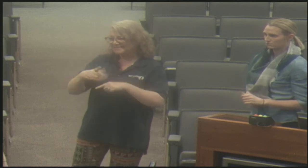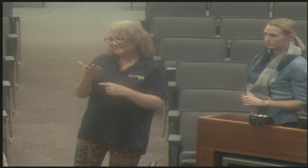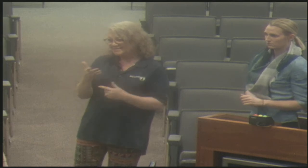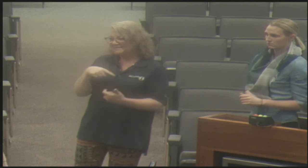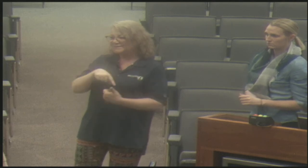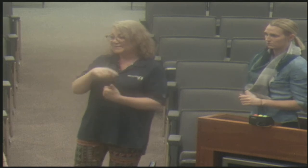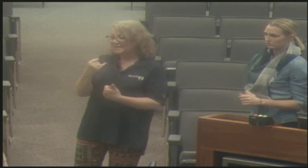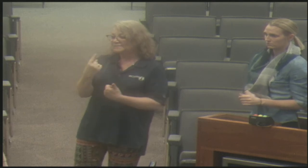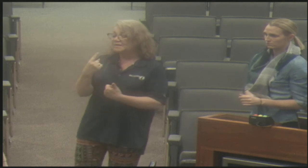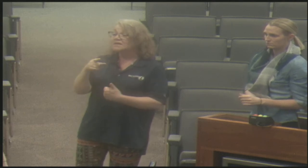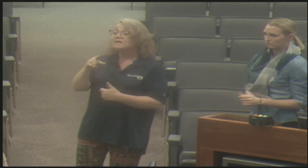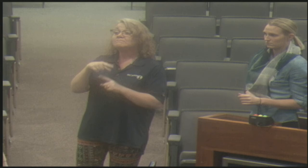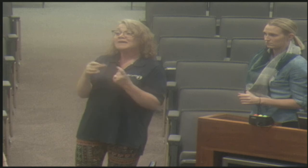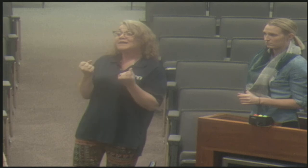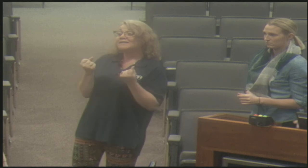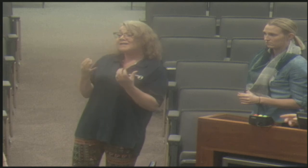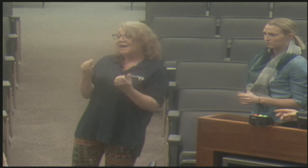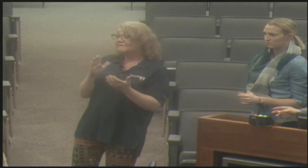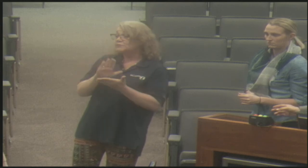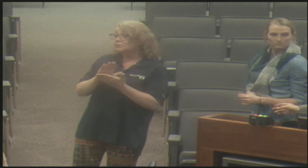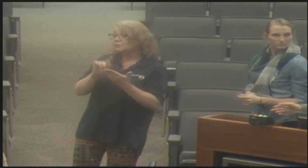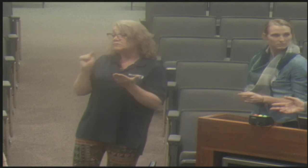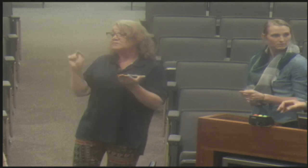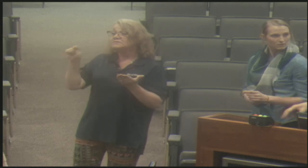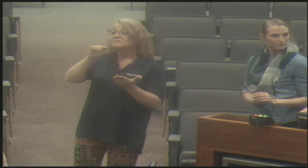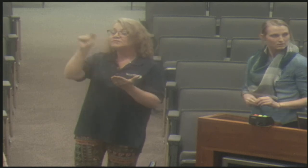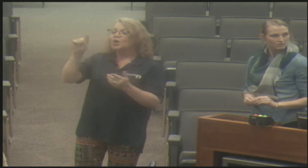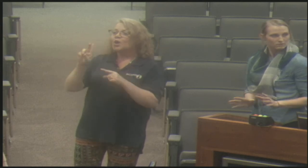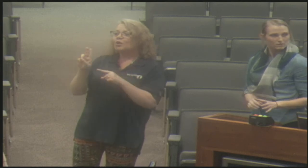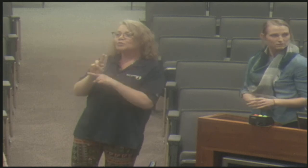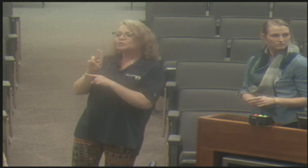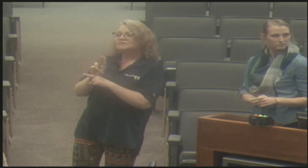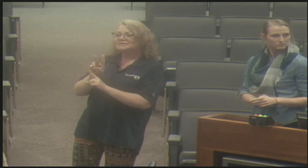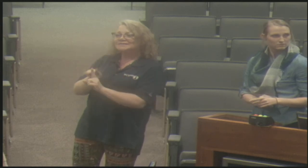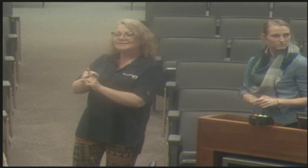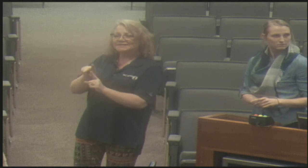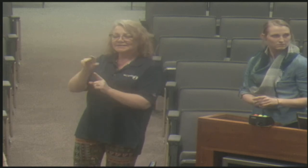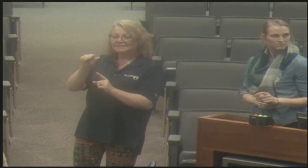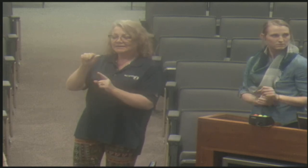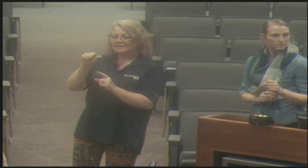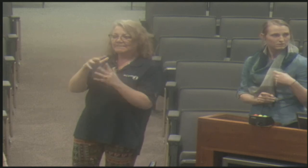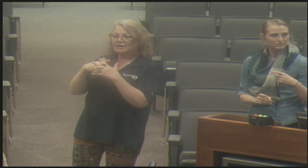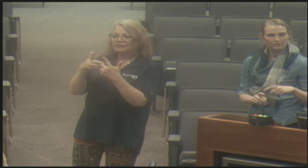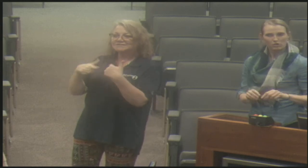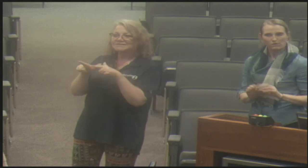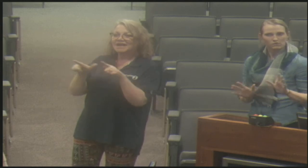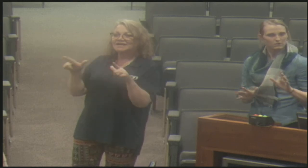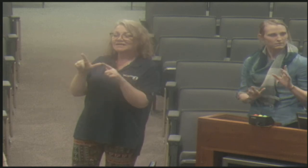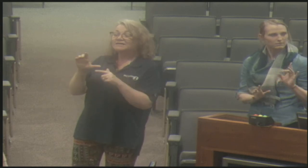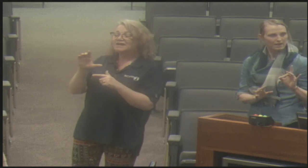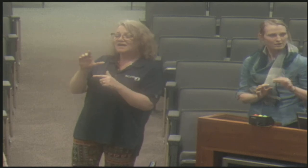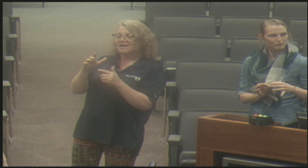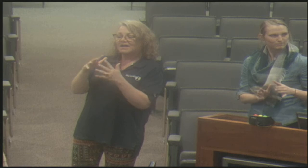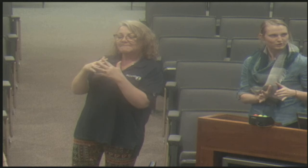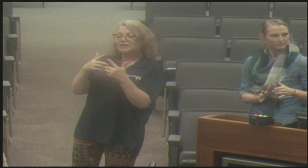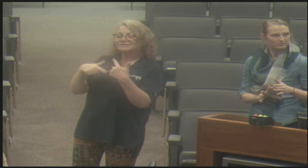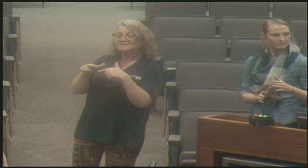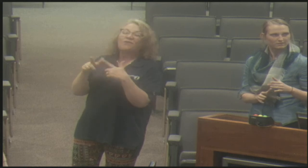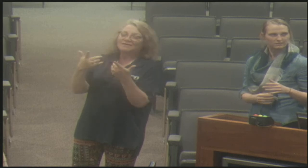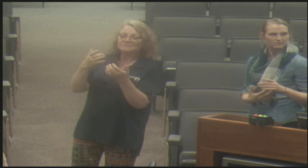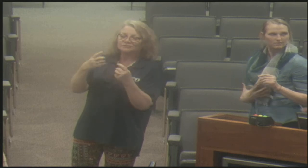language in a classroom. And so I think that's one of the barriers. Um, there are a lot of schools that are out there that use American,